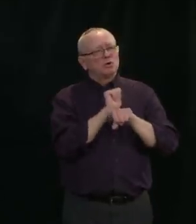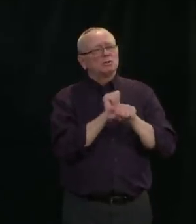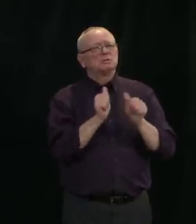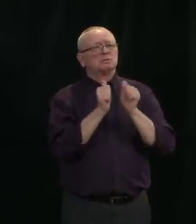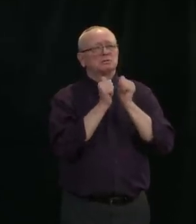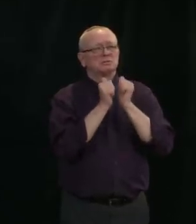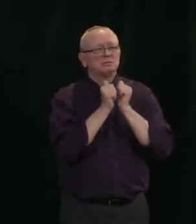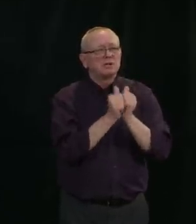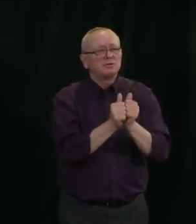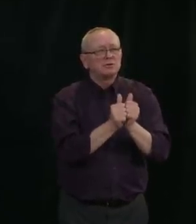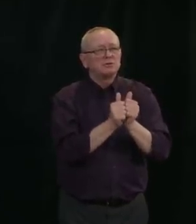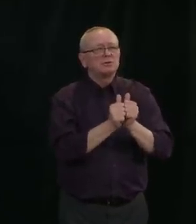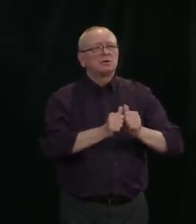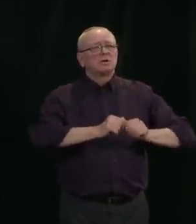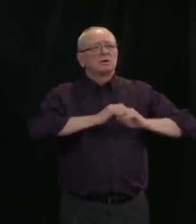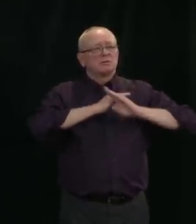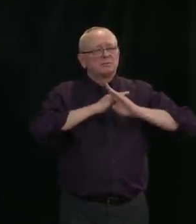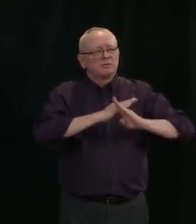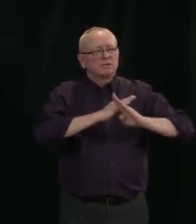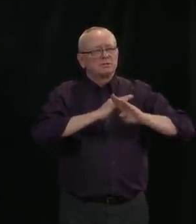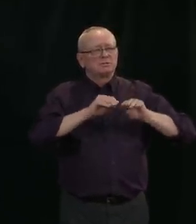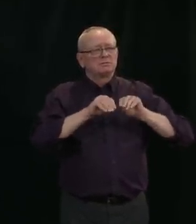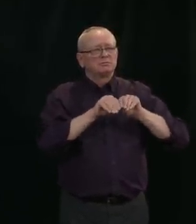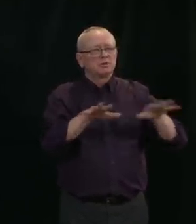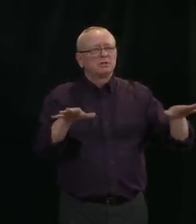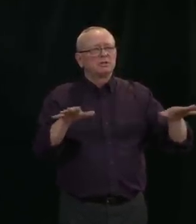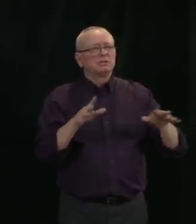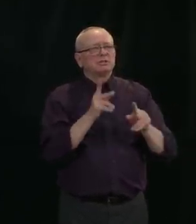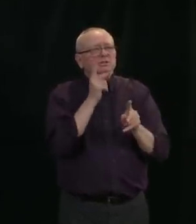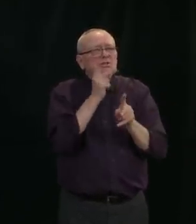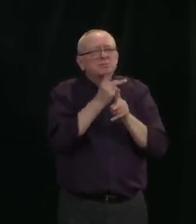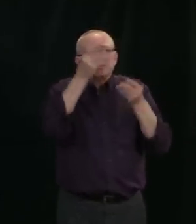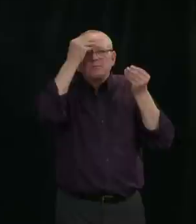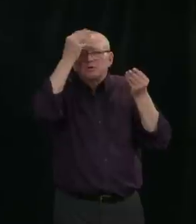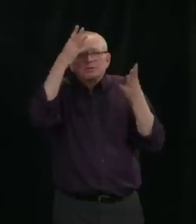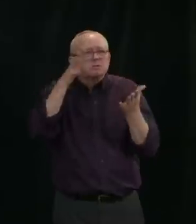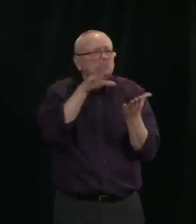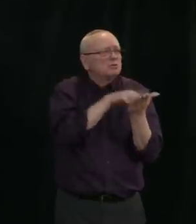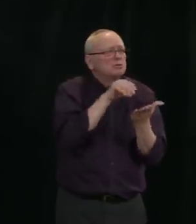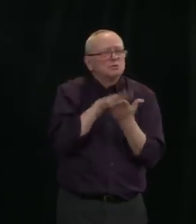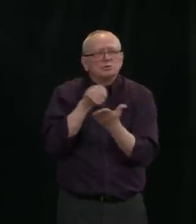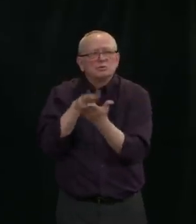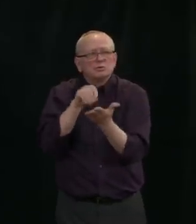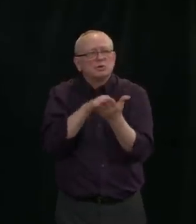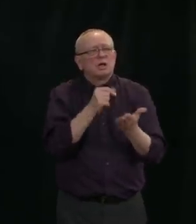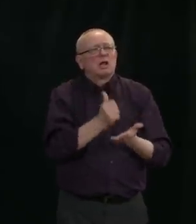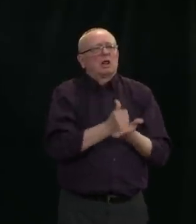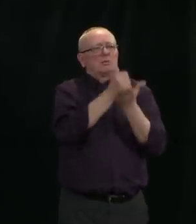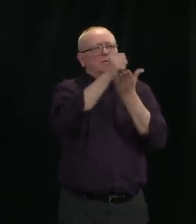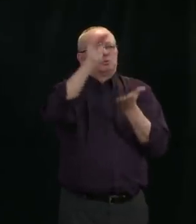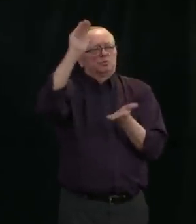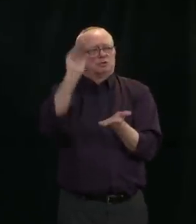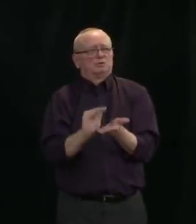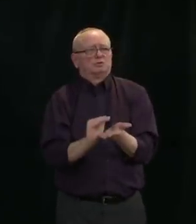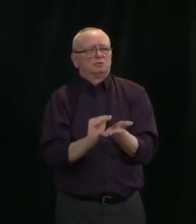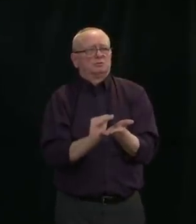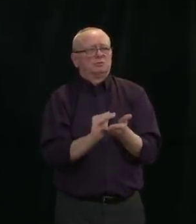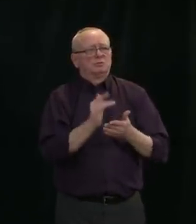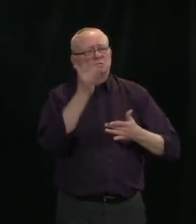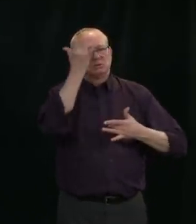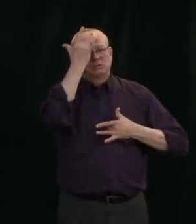flatten the curve. One additional preventive measure that Alberta Health Services is putting in place today is limiting